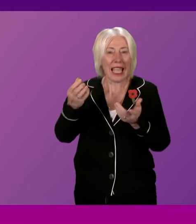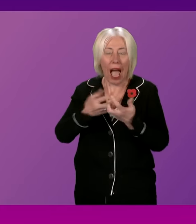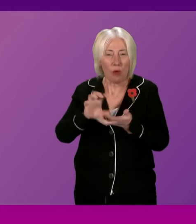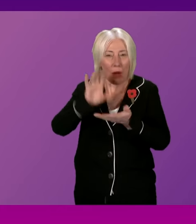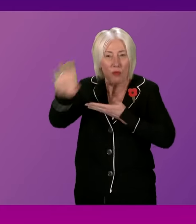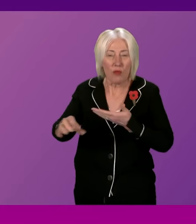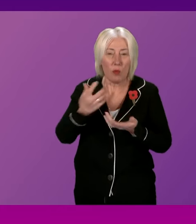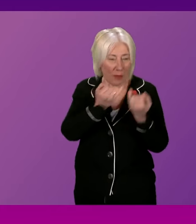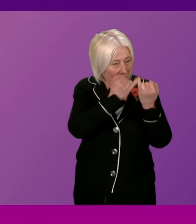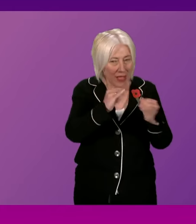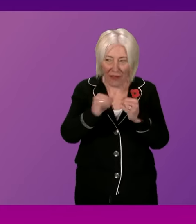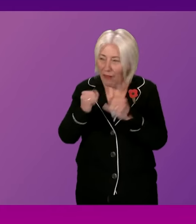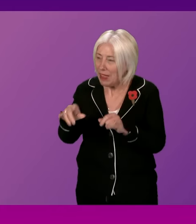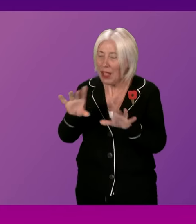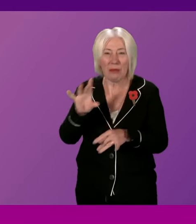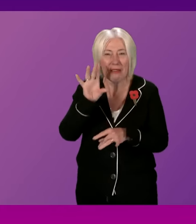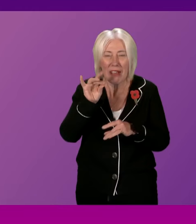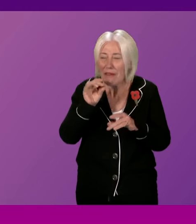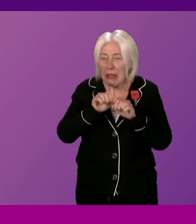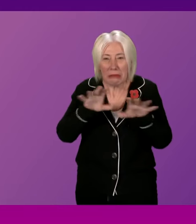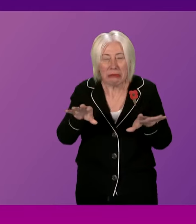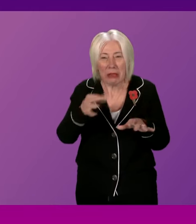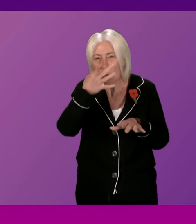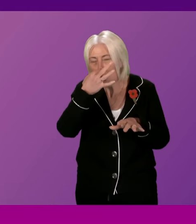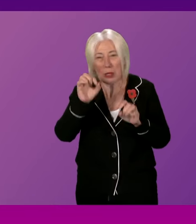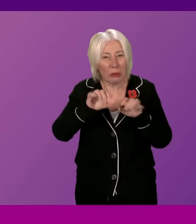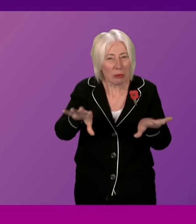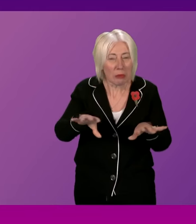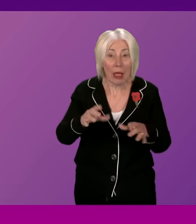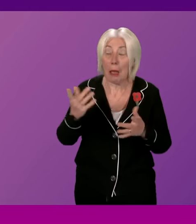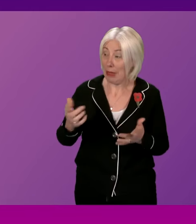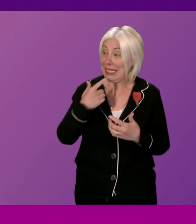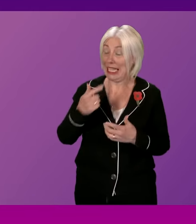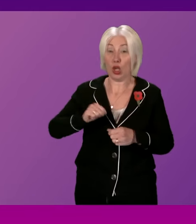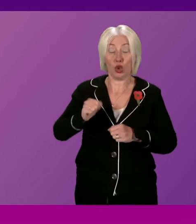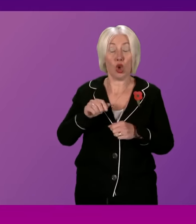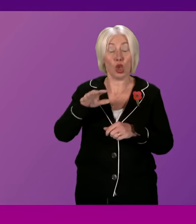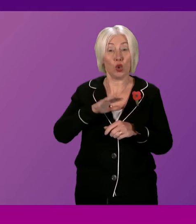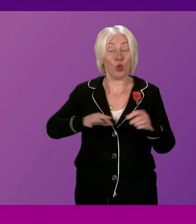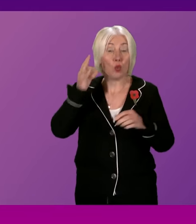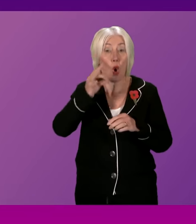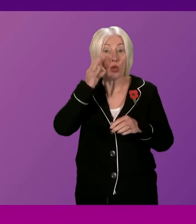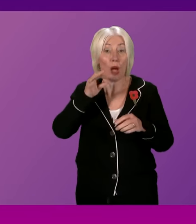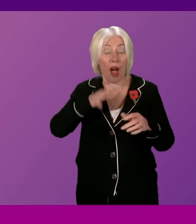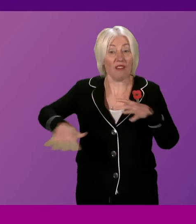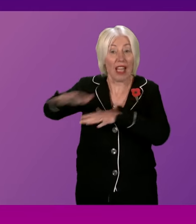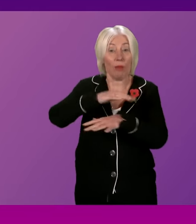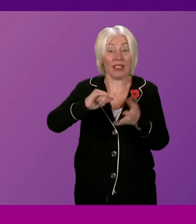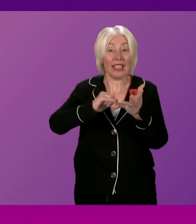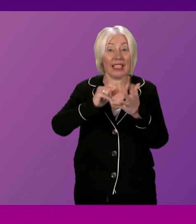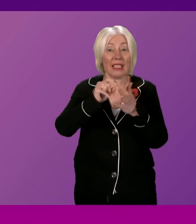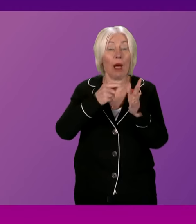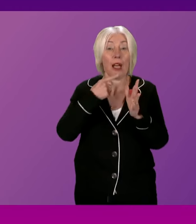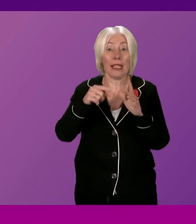Minister. I've just mentioned the fact that 87% of Scotland's entire water environment is assessed by SEPA as having high or good